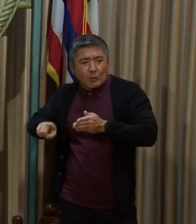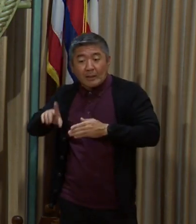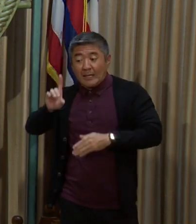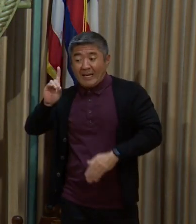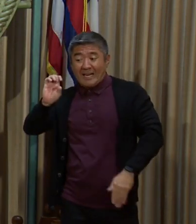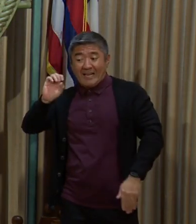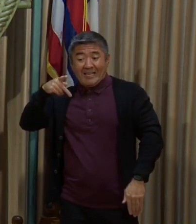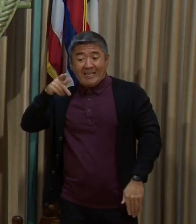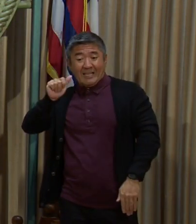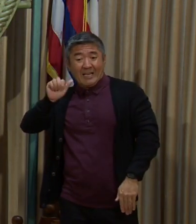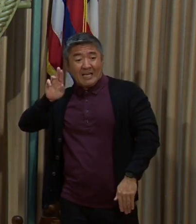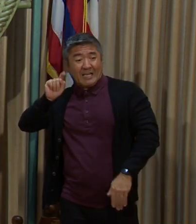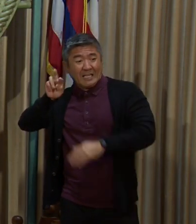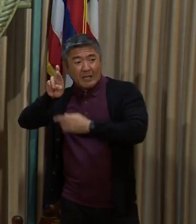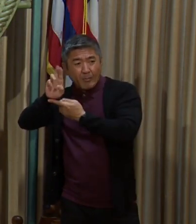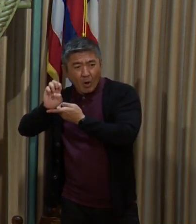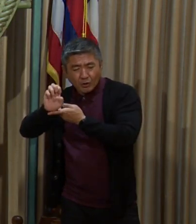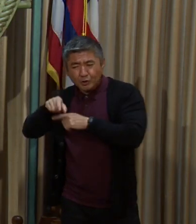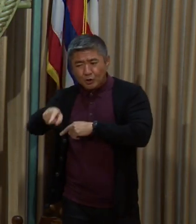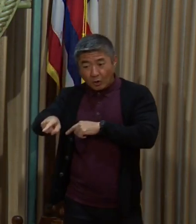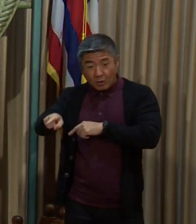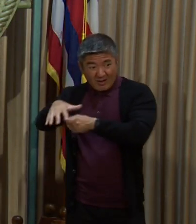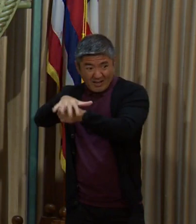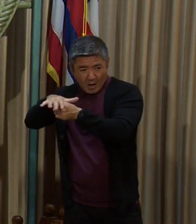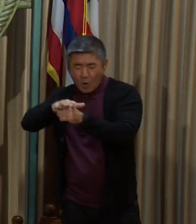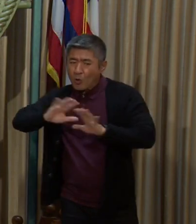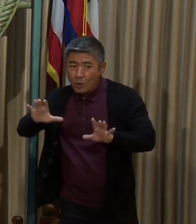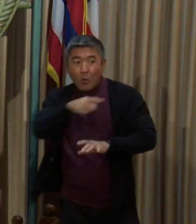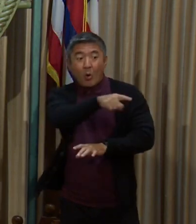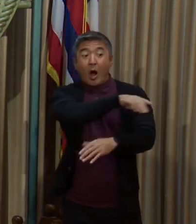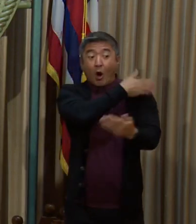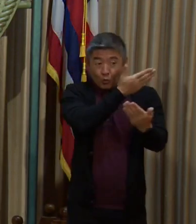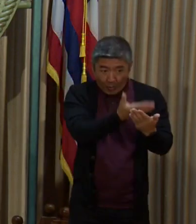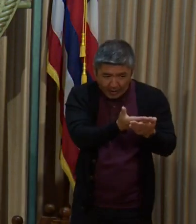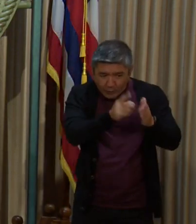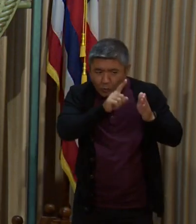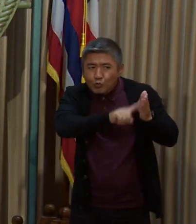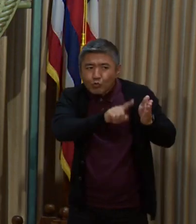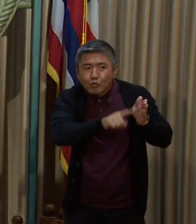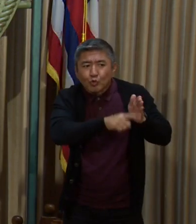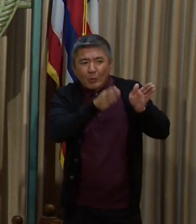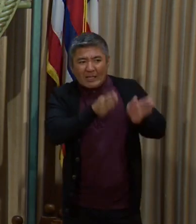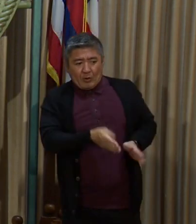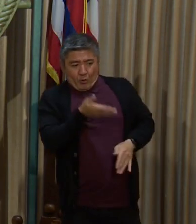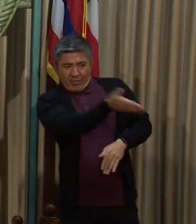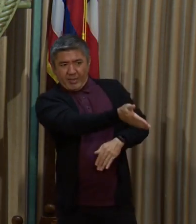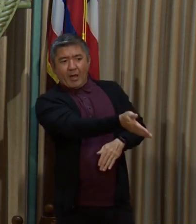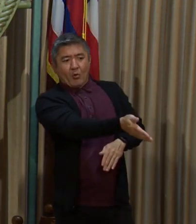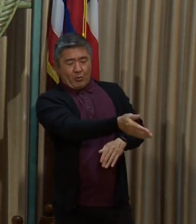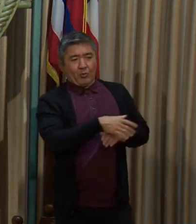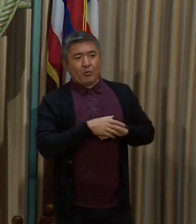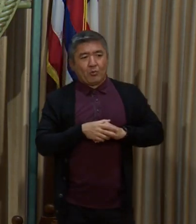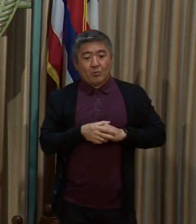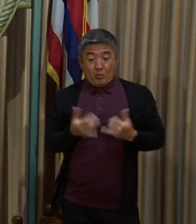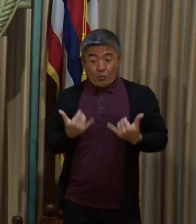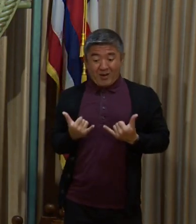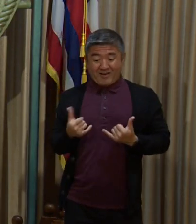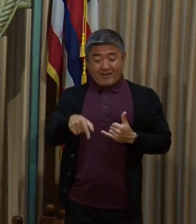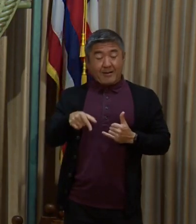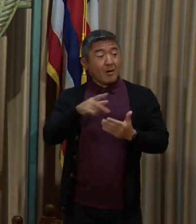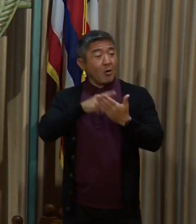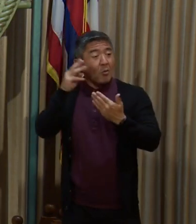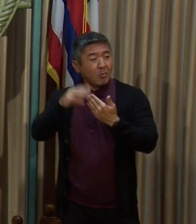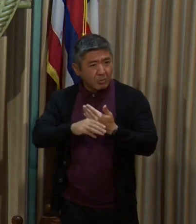now, all screening is done upon arrival. And so certainly this program would be implemented